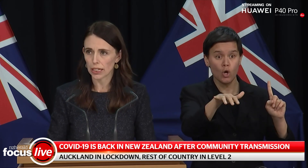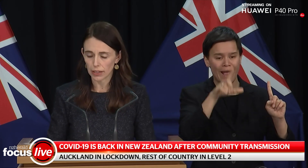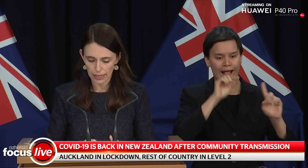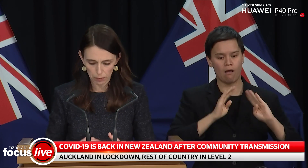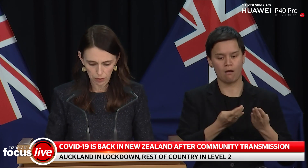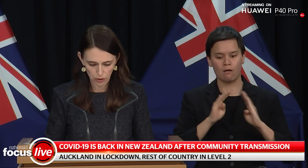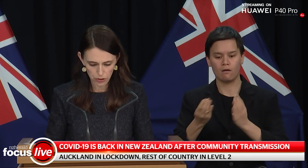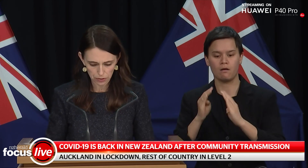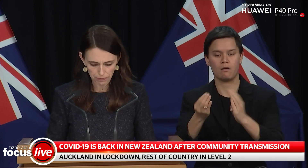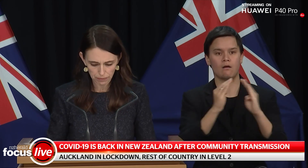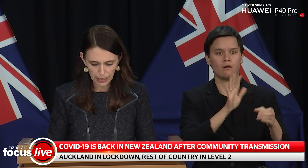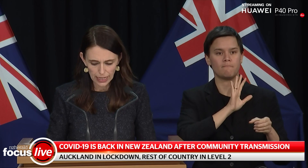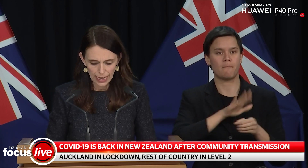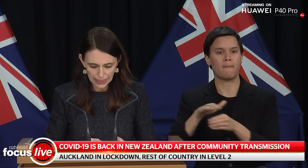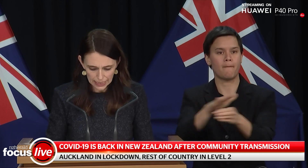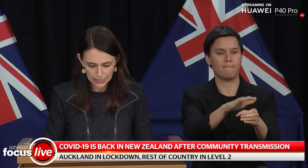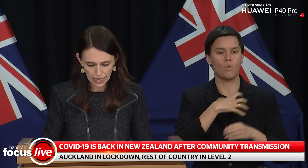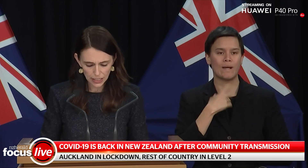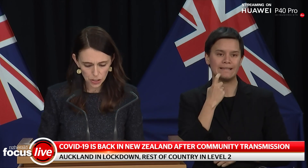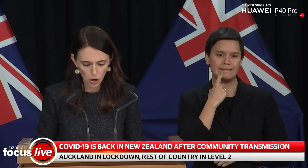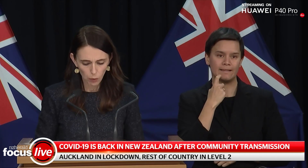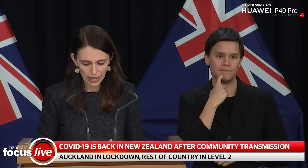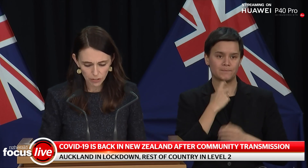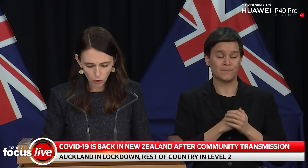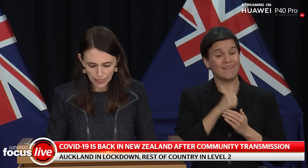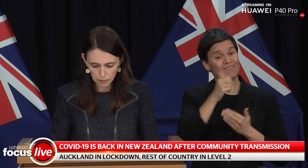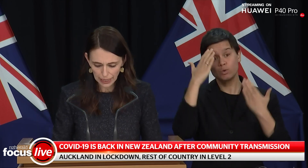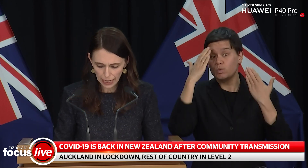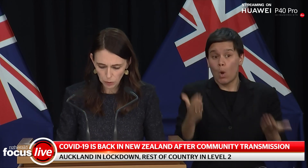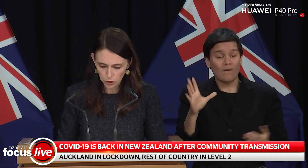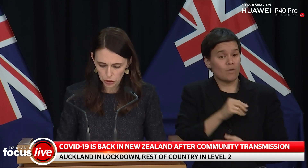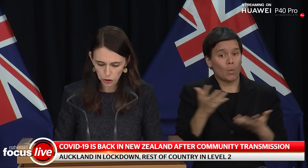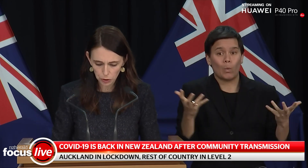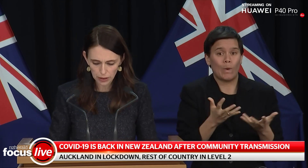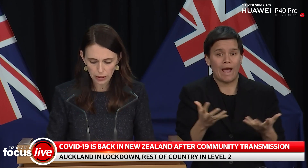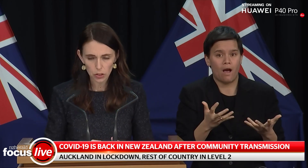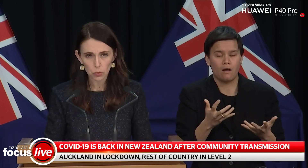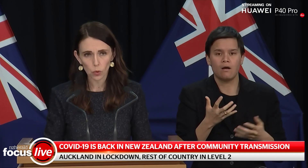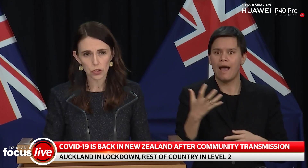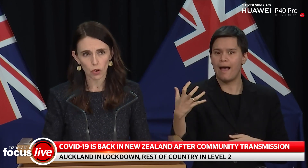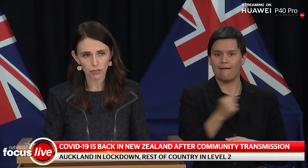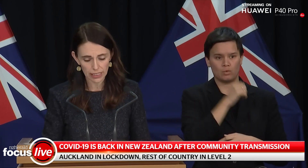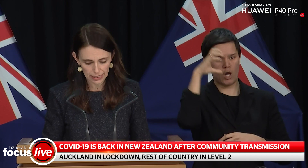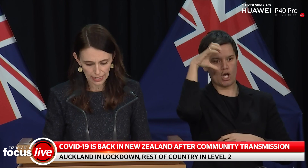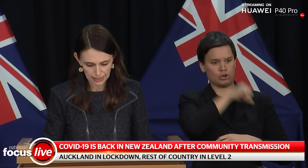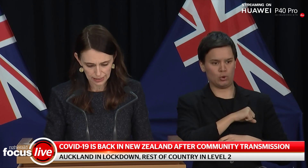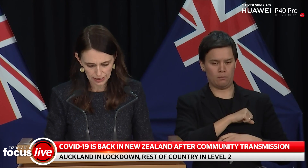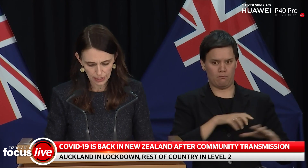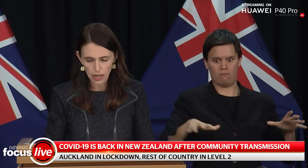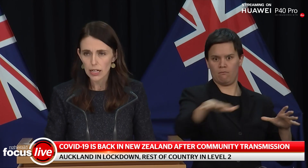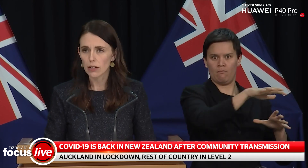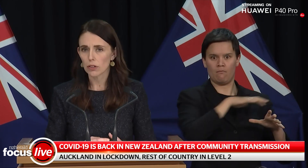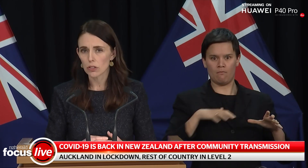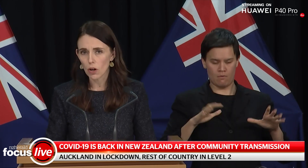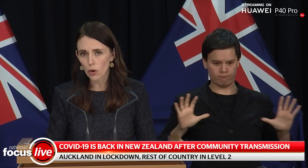precautionary approach. At this stage we have not yet been able to determine the source of these cases.